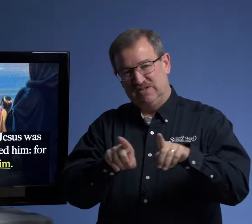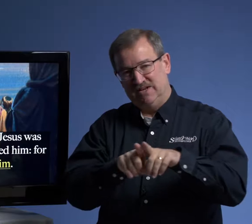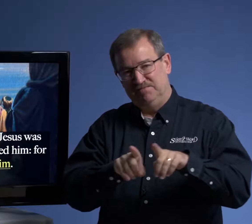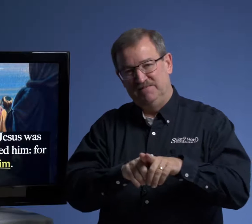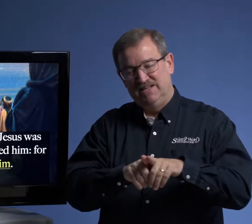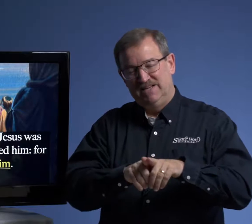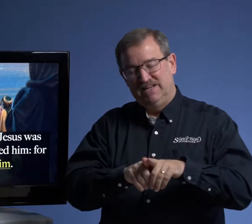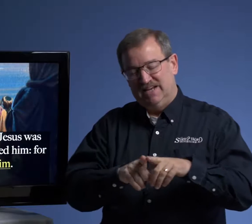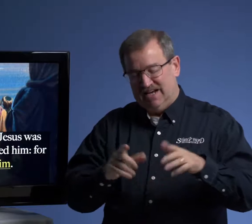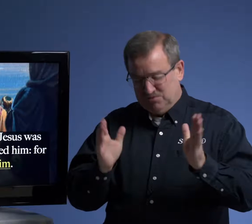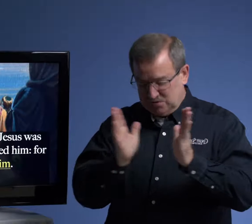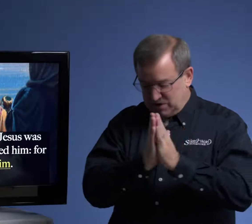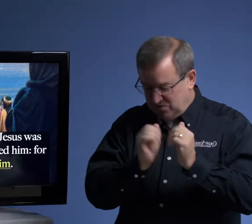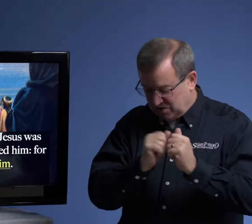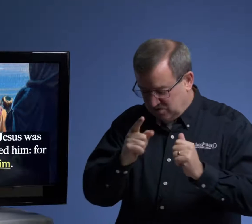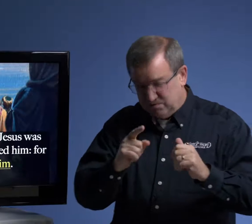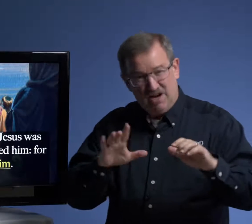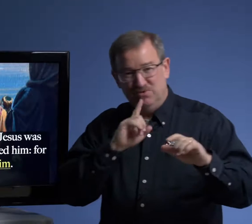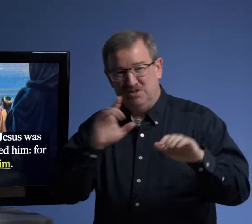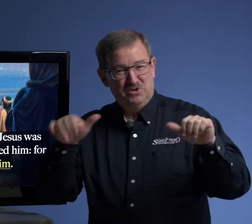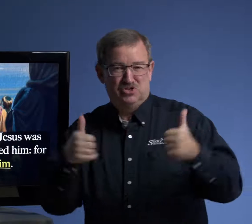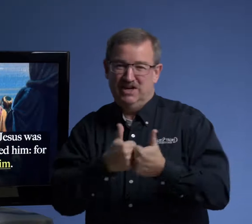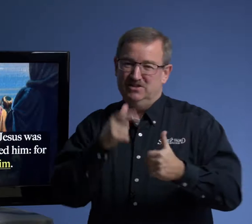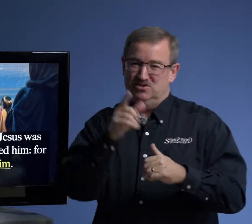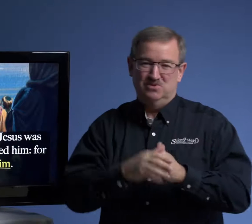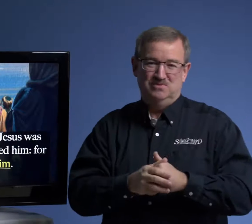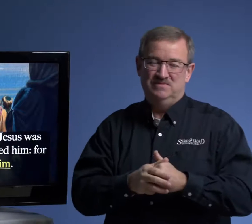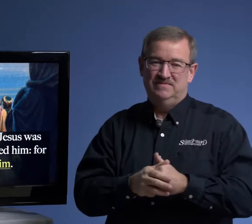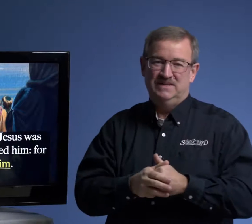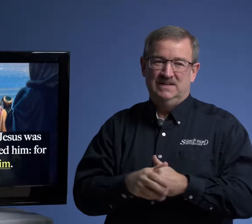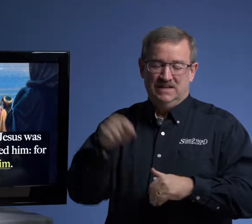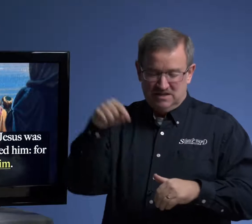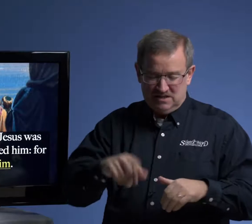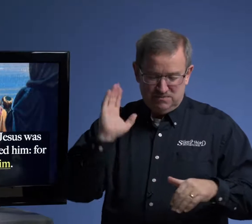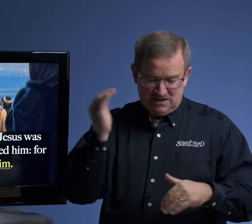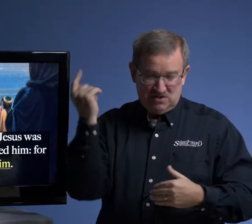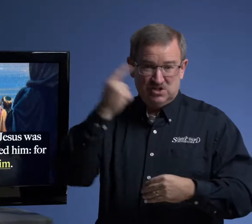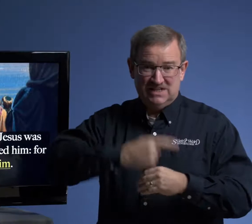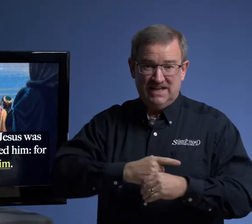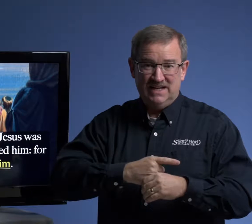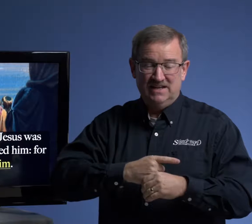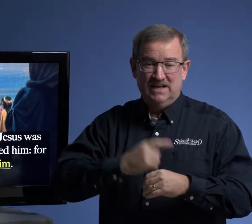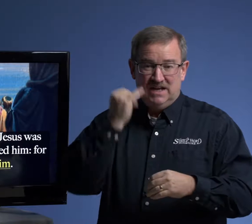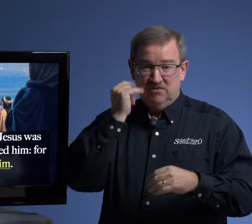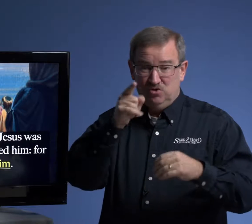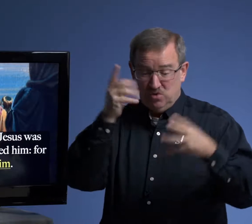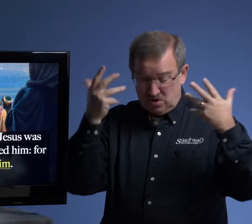same. I'm going to pray with you, but I really want to challenge you. This message today, if you are